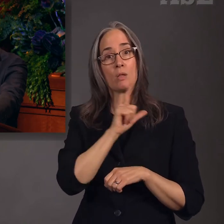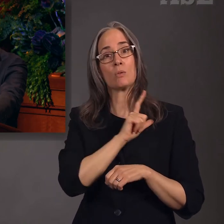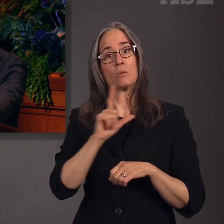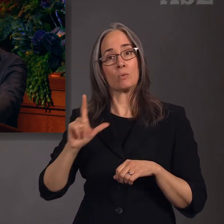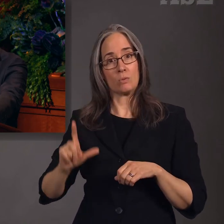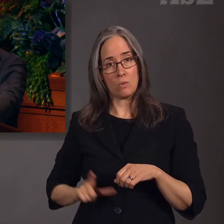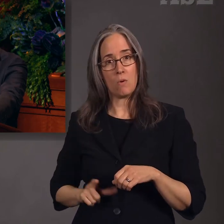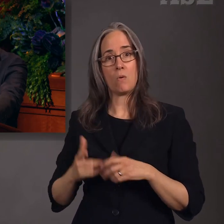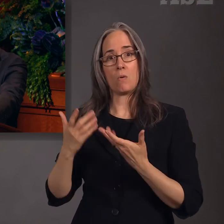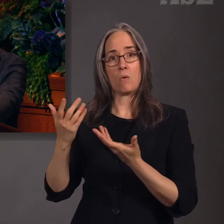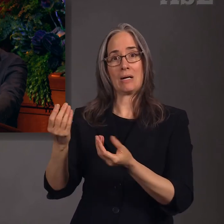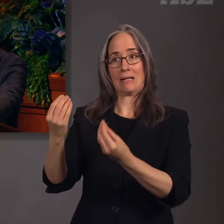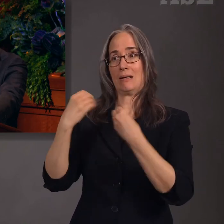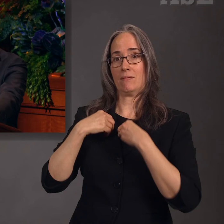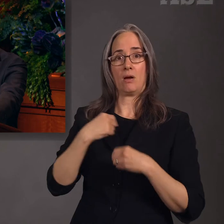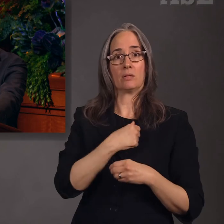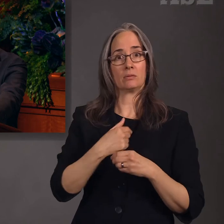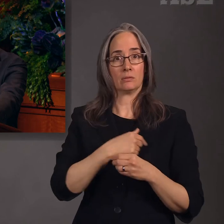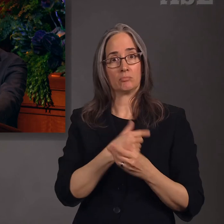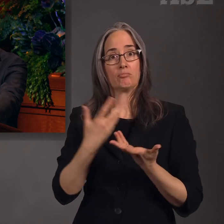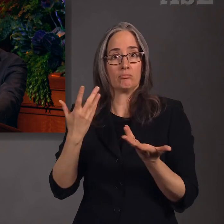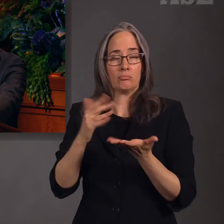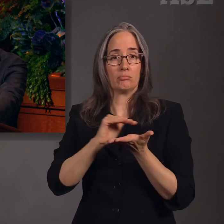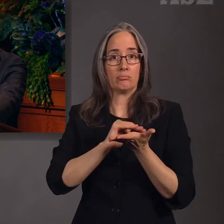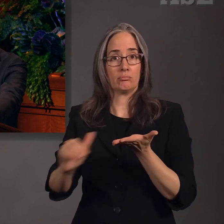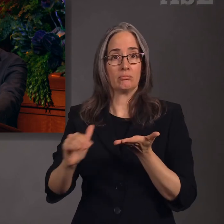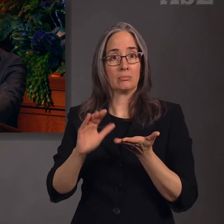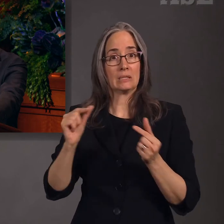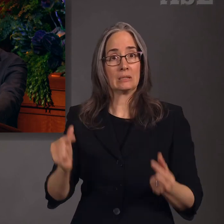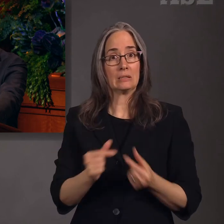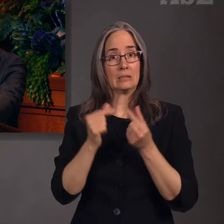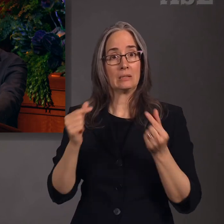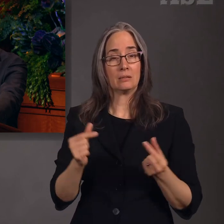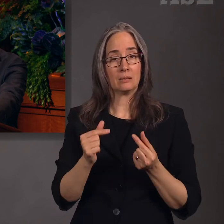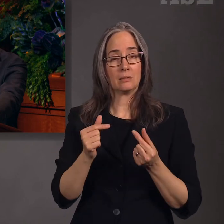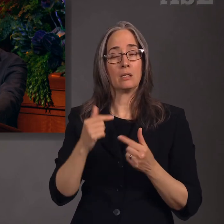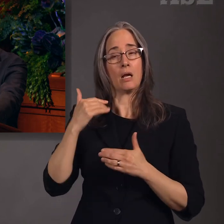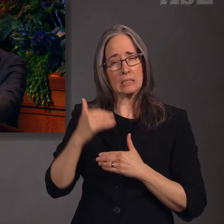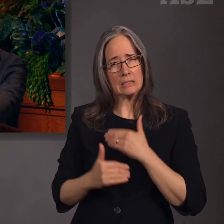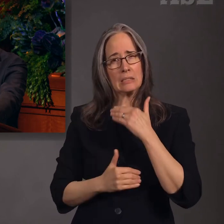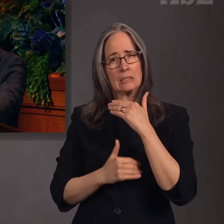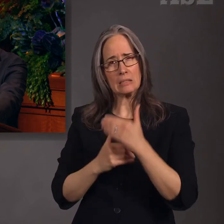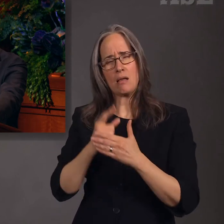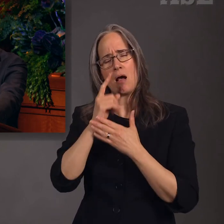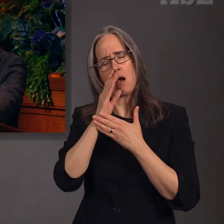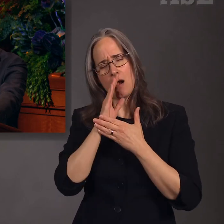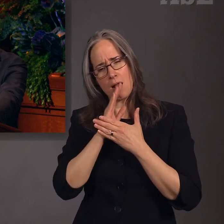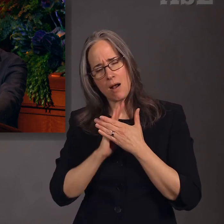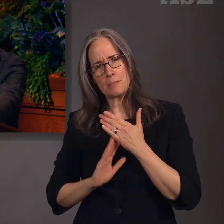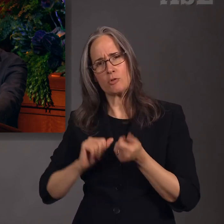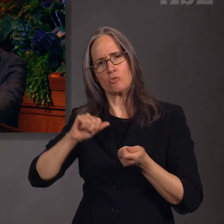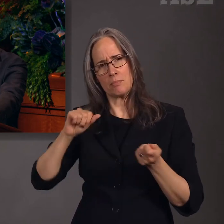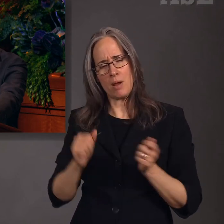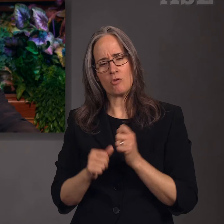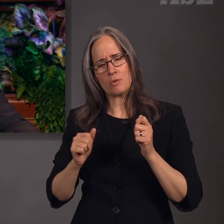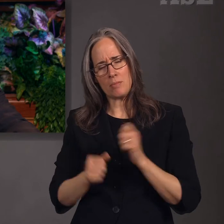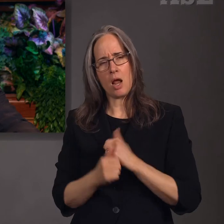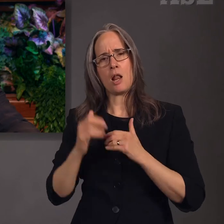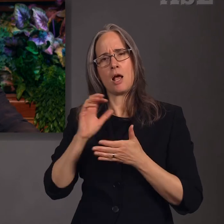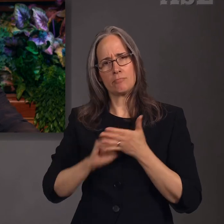the promised remission of sin as we humbly repent of our sins. In